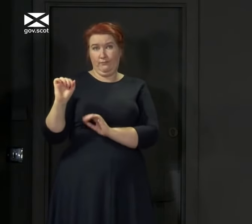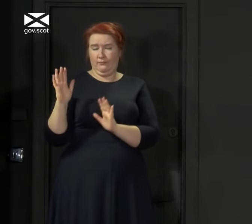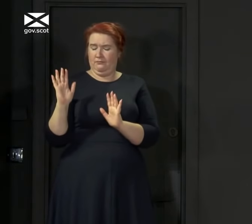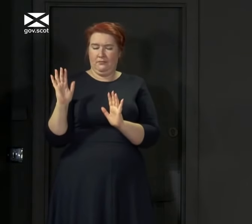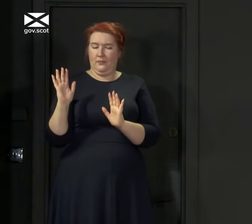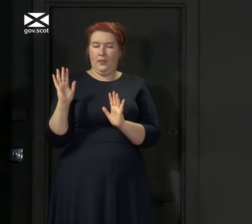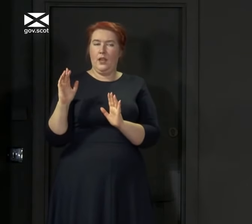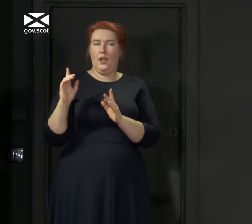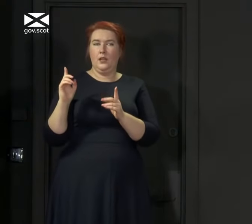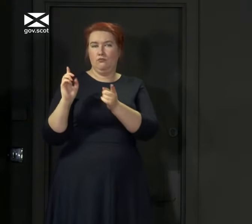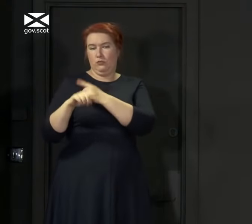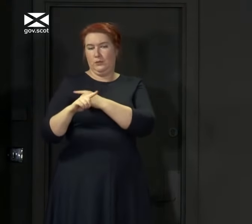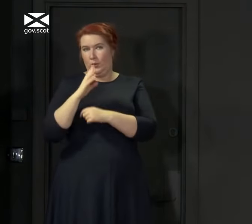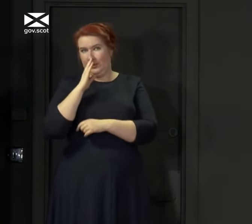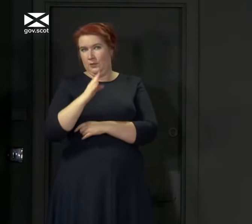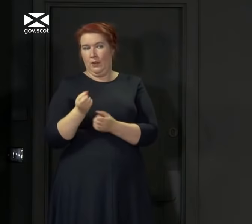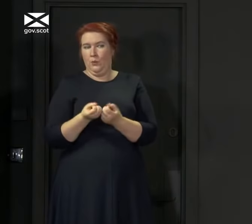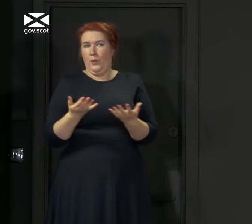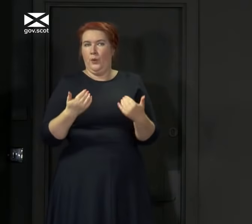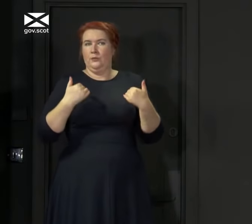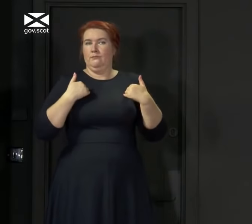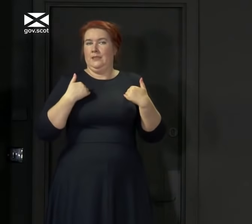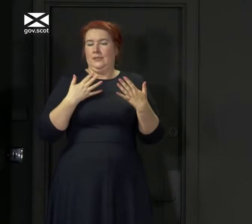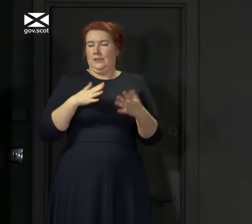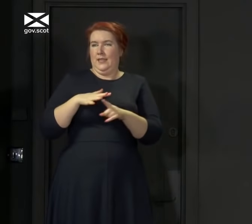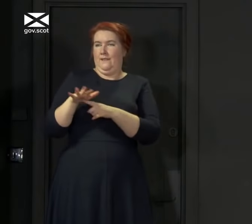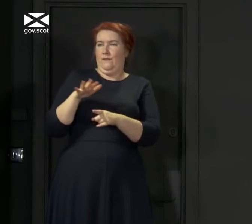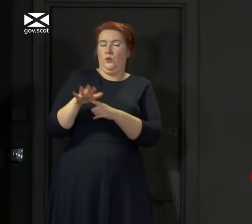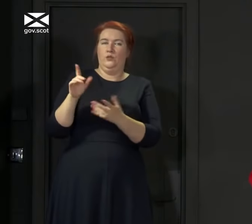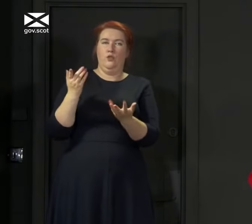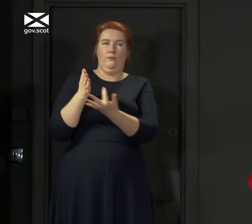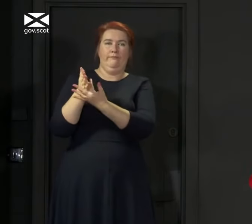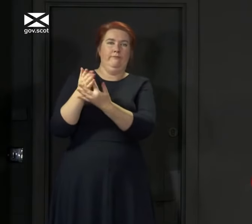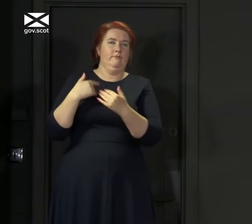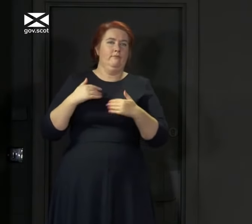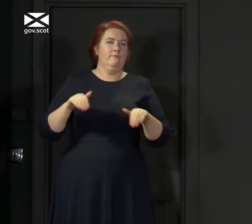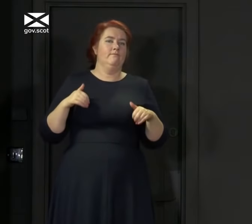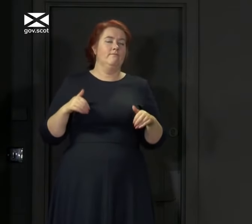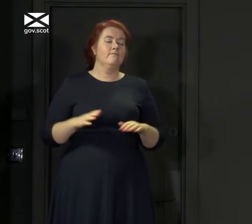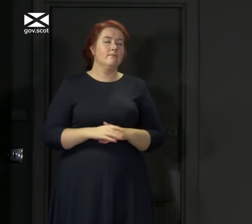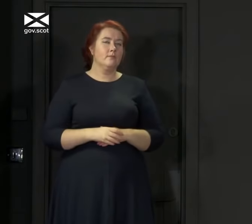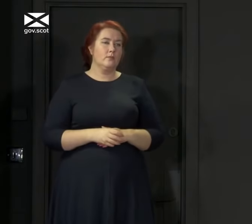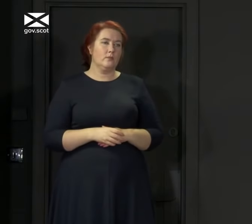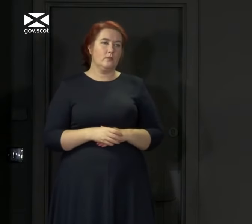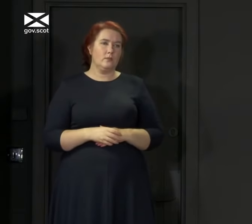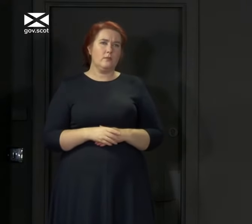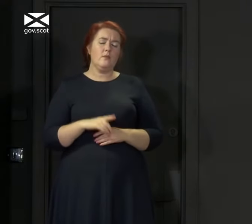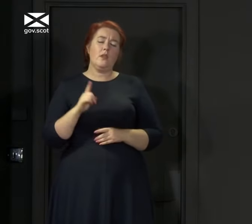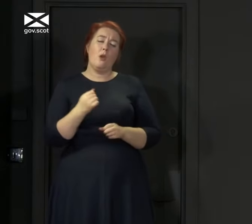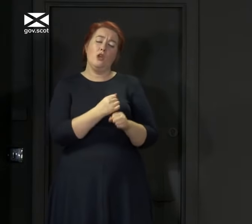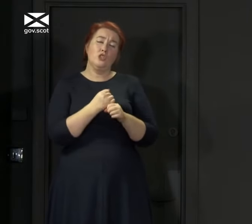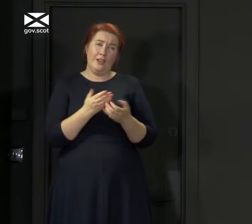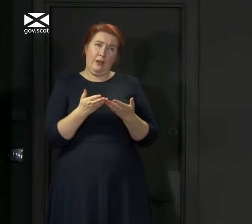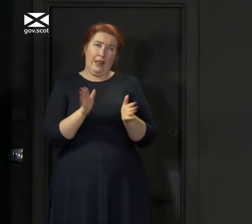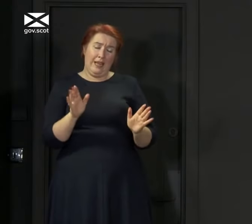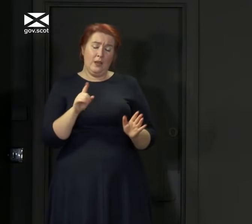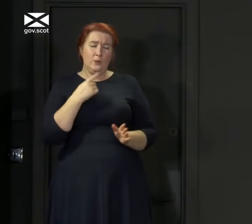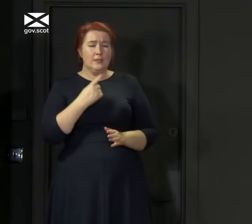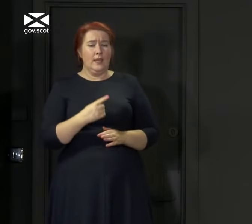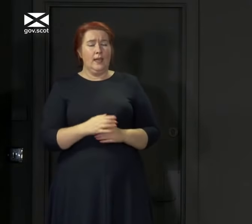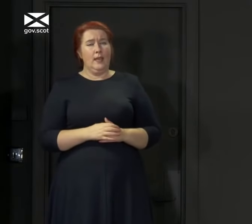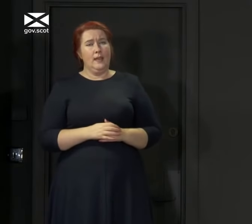respond directly to them without any influence or intervention from me. More broadly, I